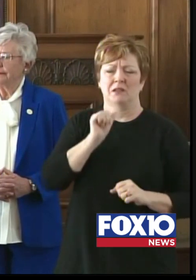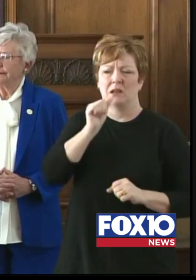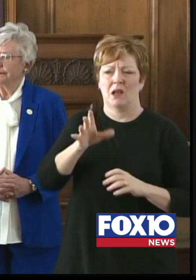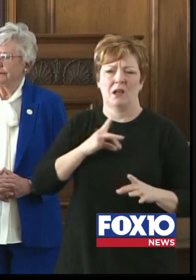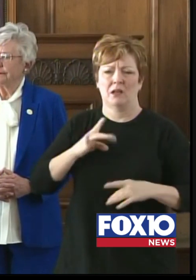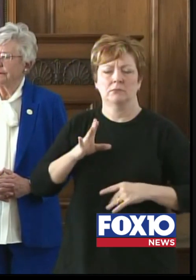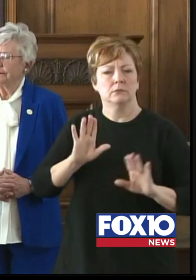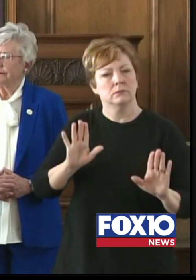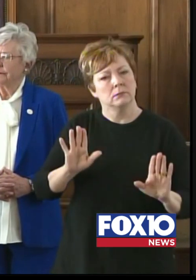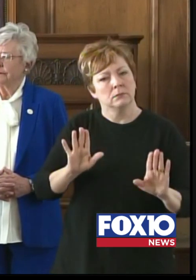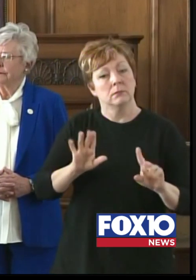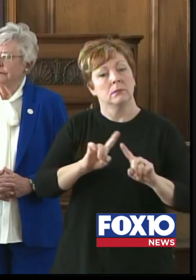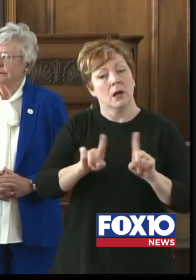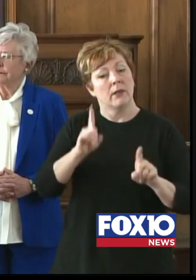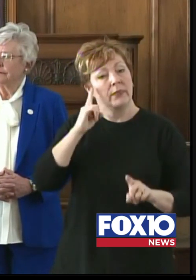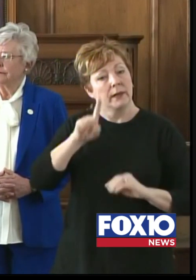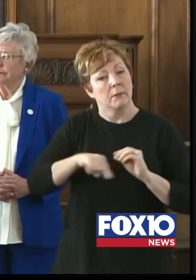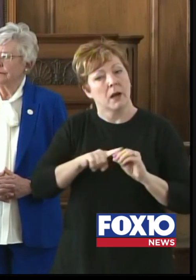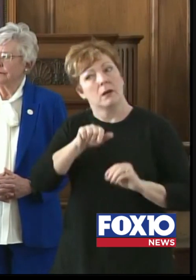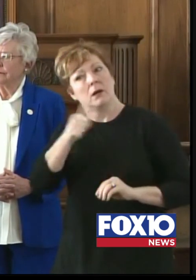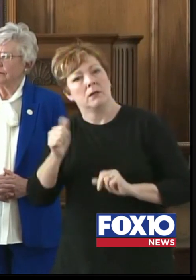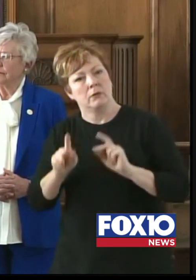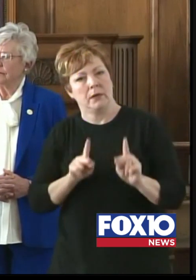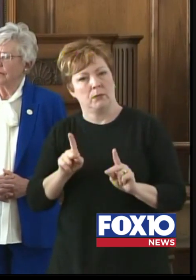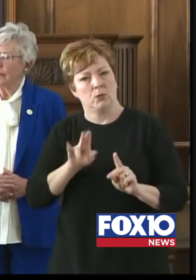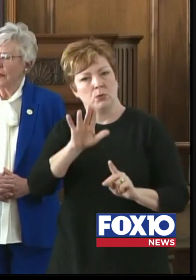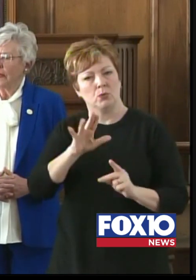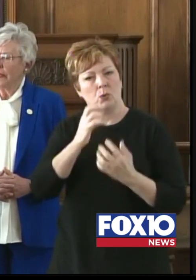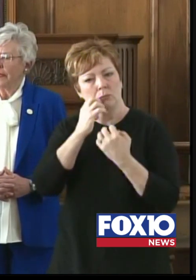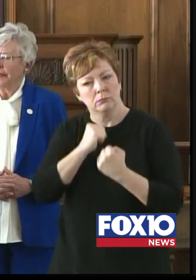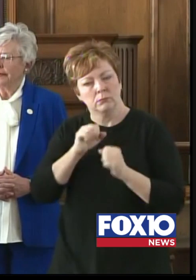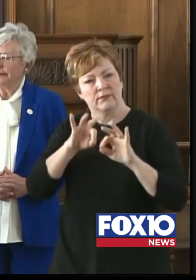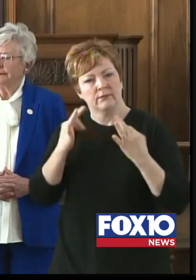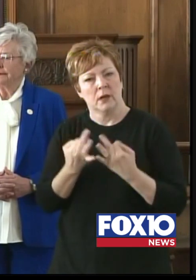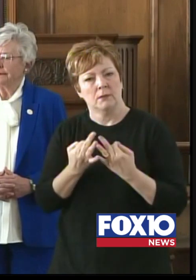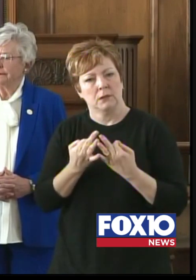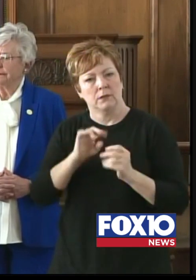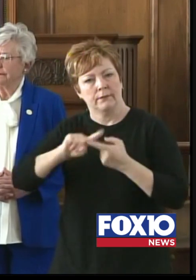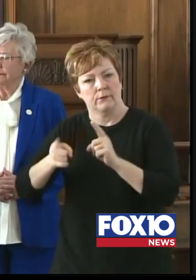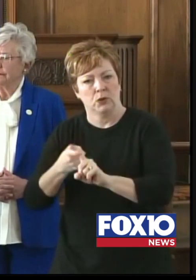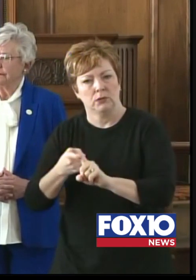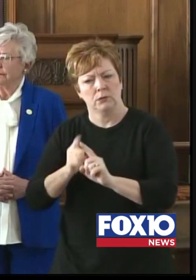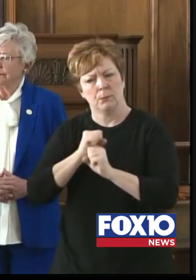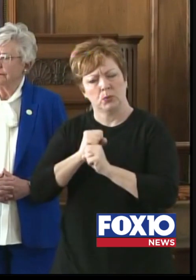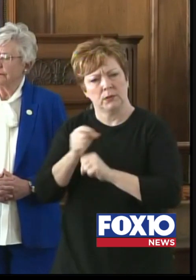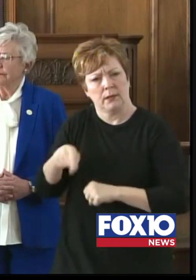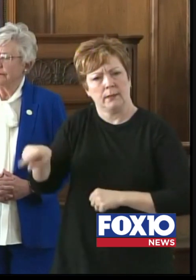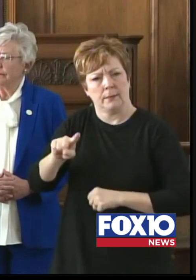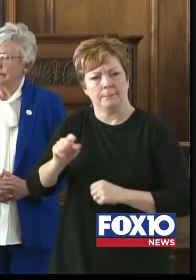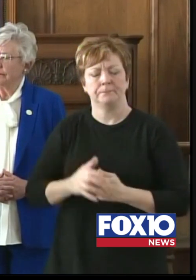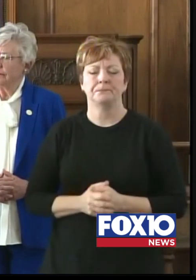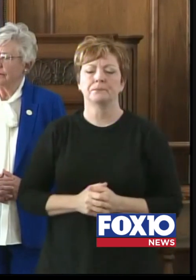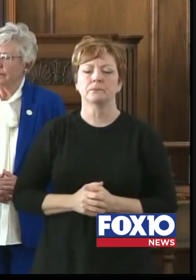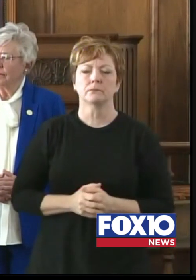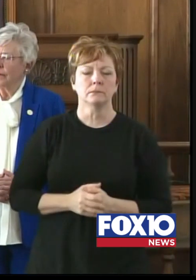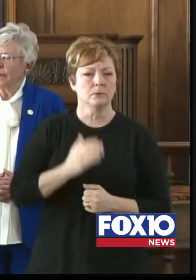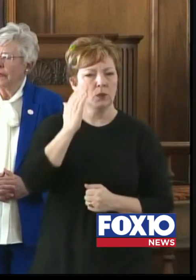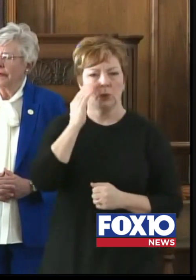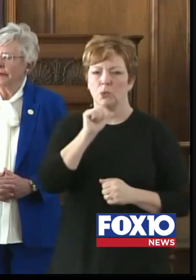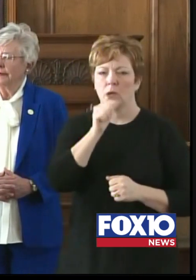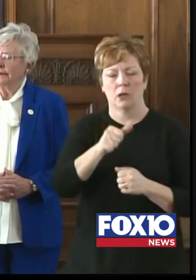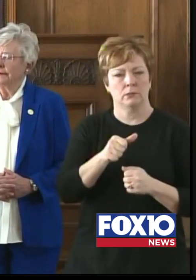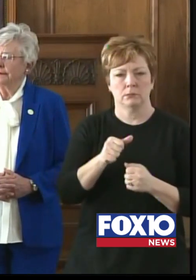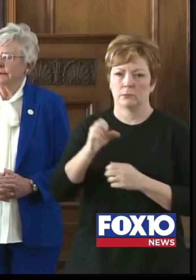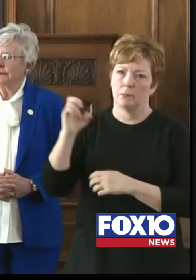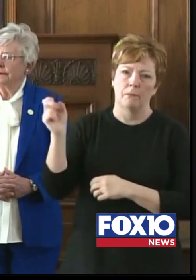that you care about and try to protect them as well. We know that we have a ways to go to get completely